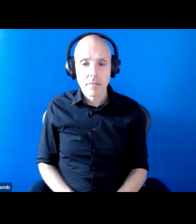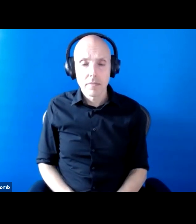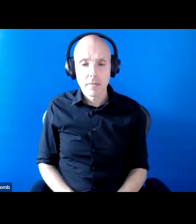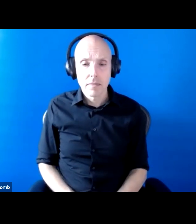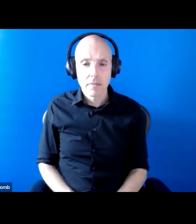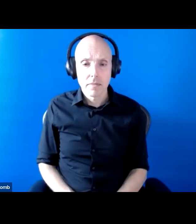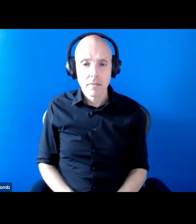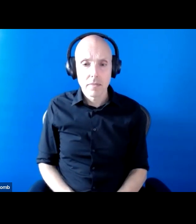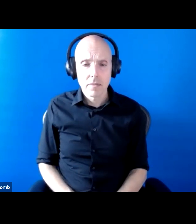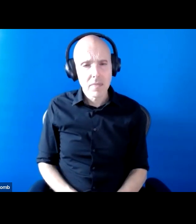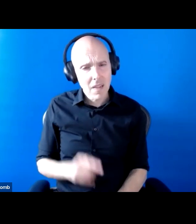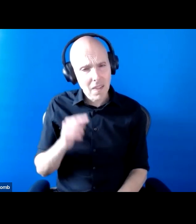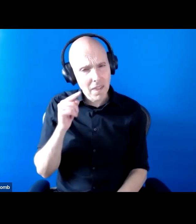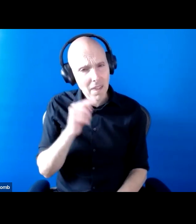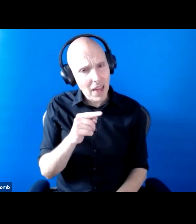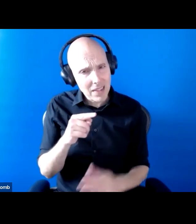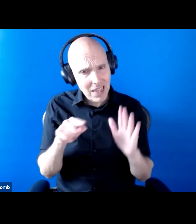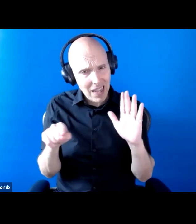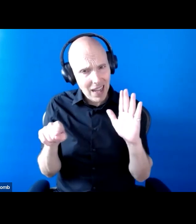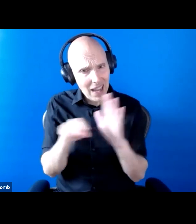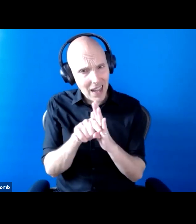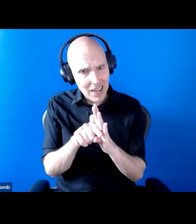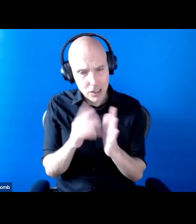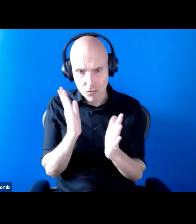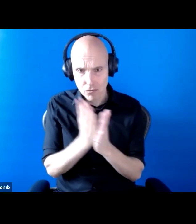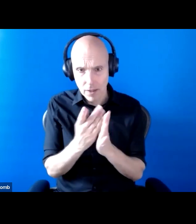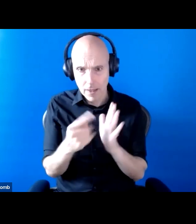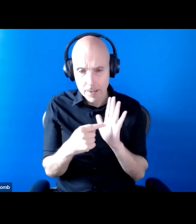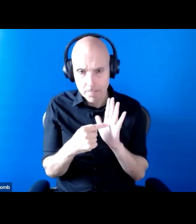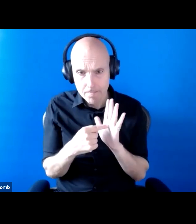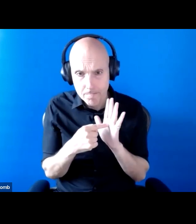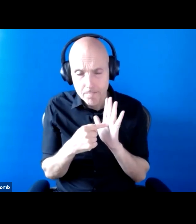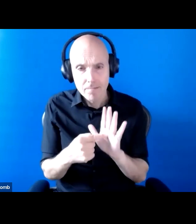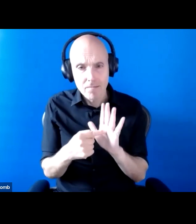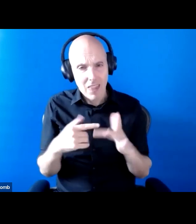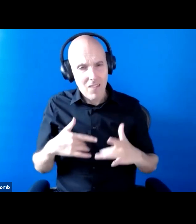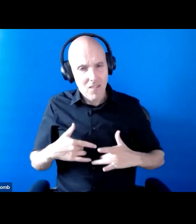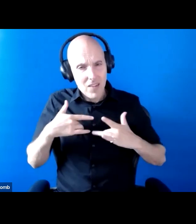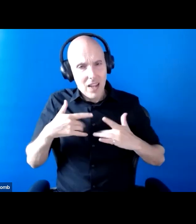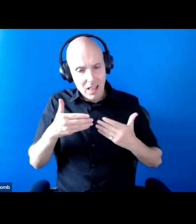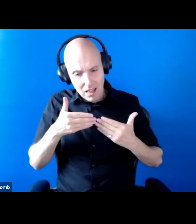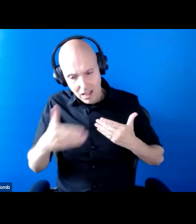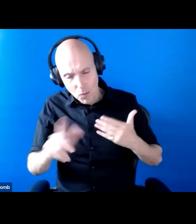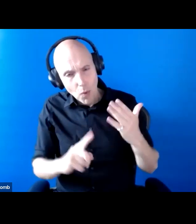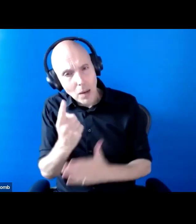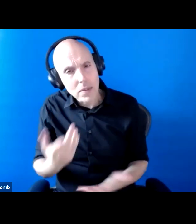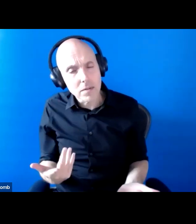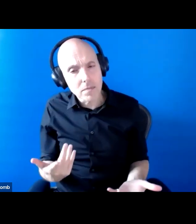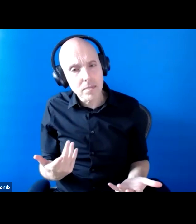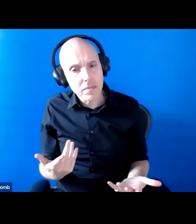it's such a real tone. You know, here, on one level, we were a group, apparently, that needed a ring of protection